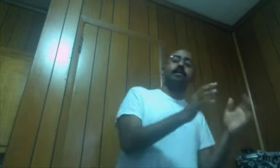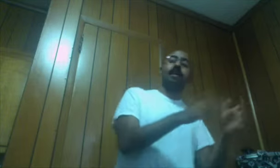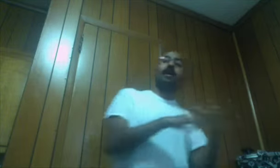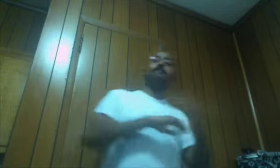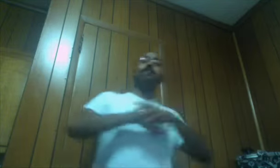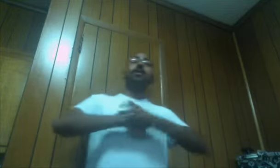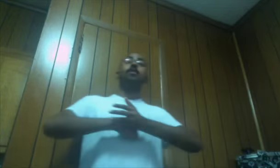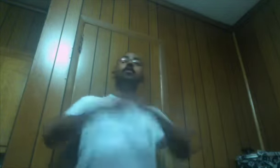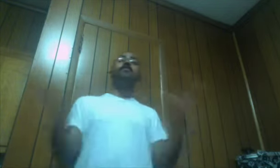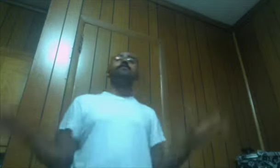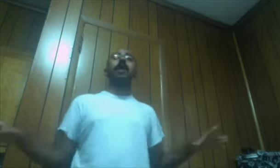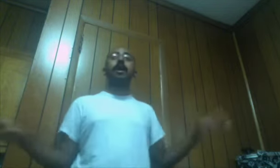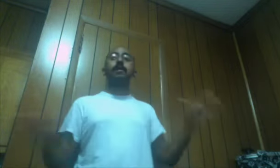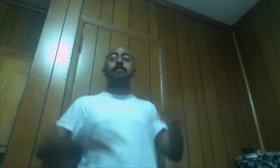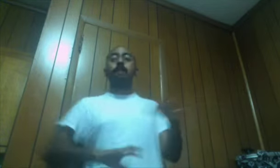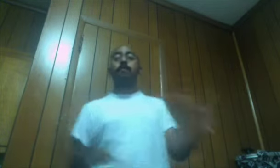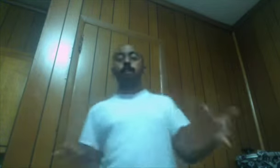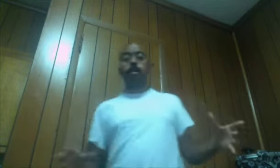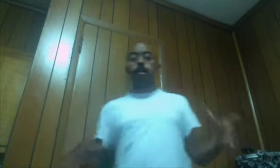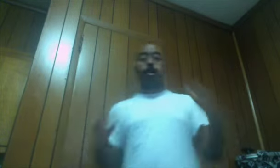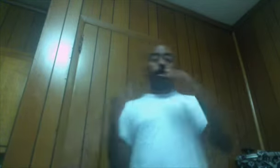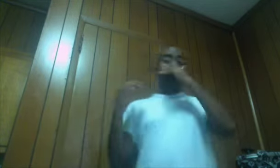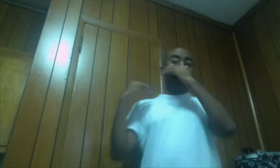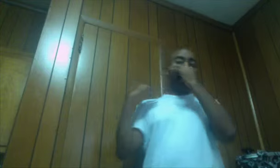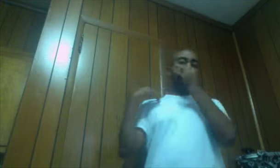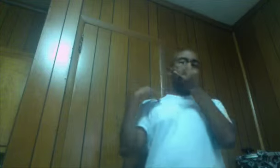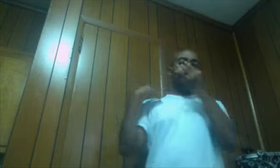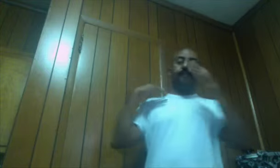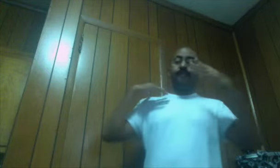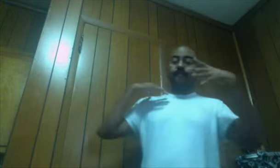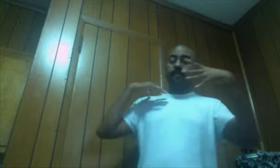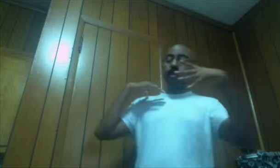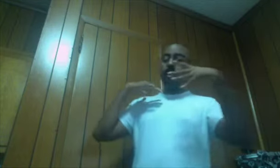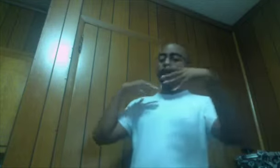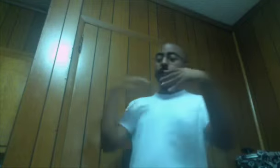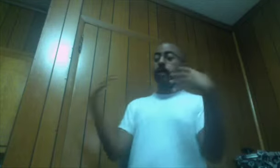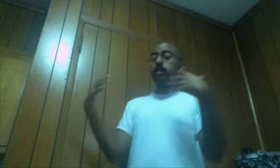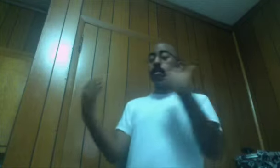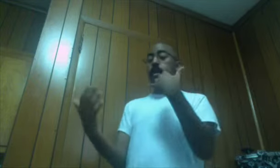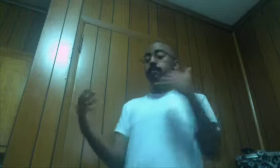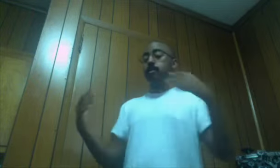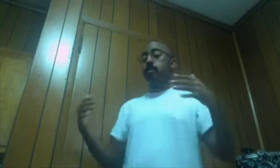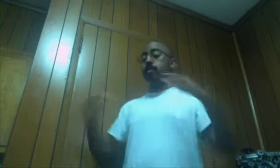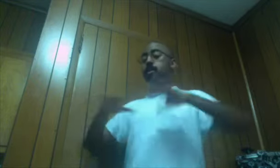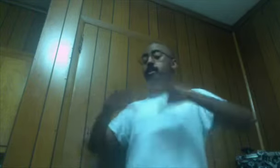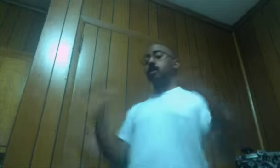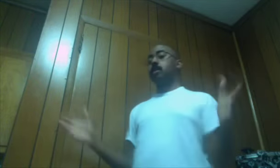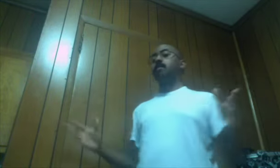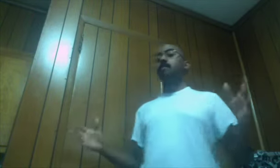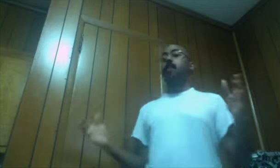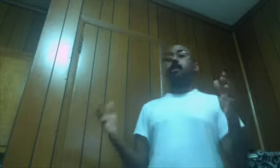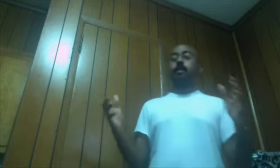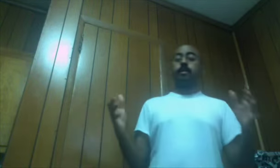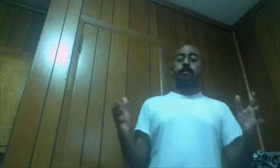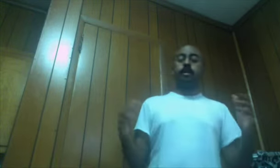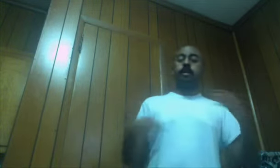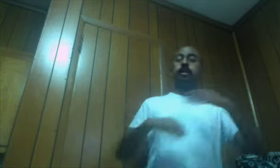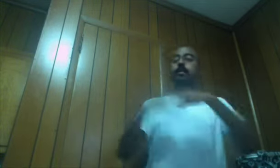mind But it overrides Memories It fucked her up So much That she didn't even Recognize it Now